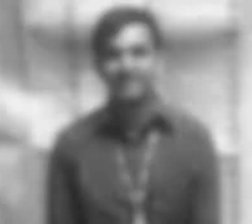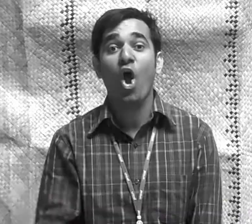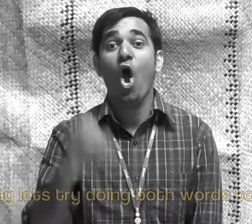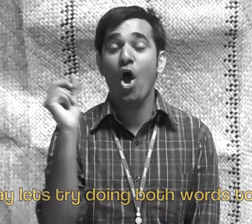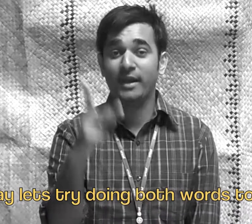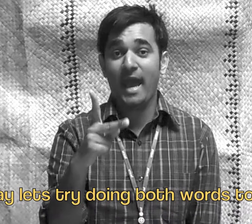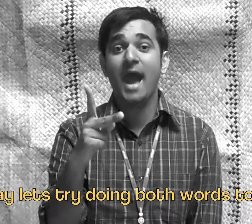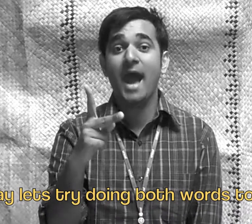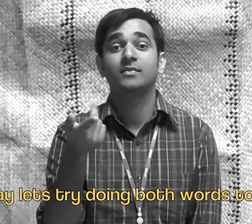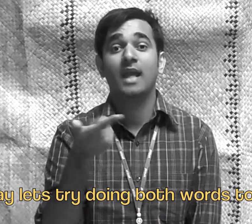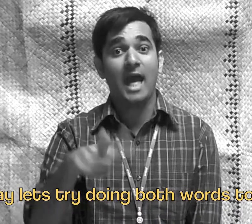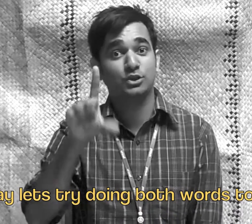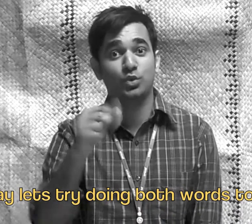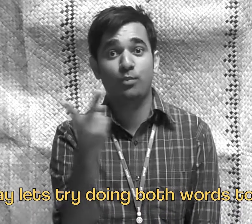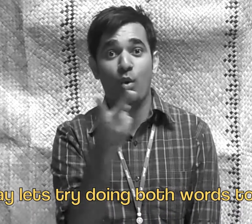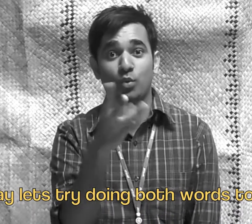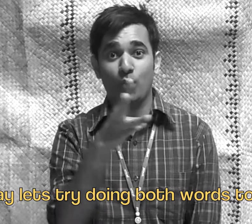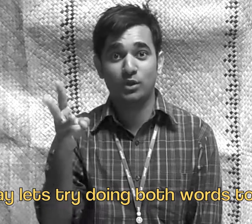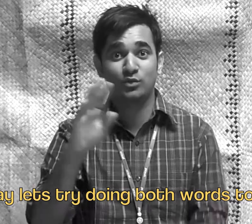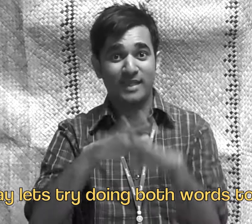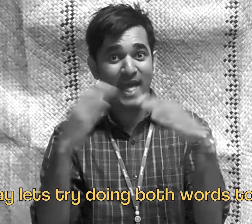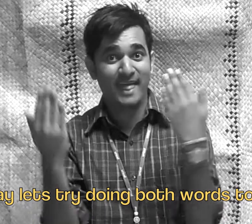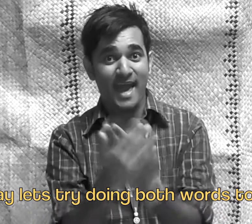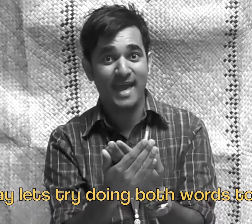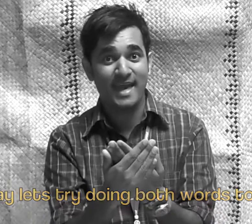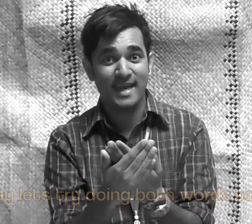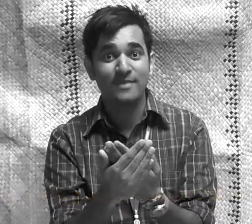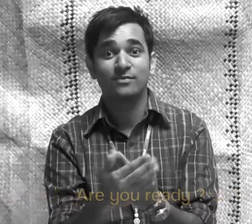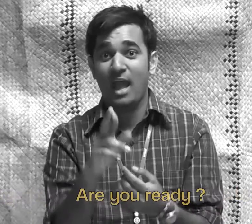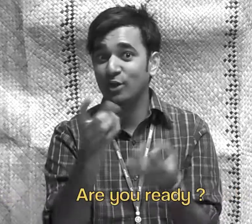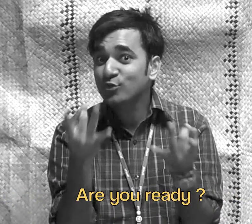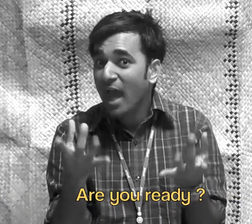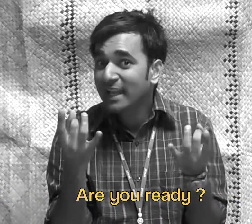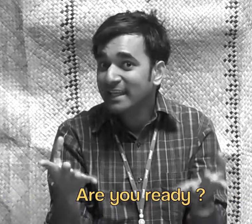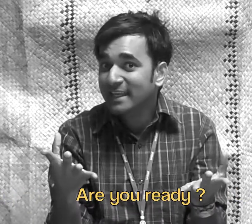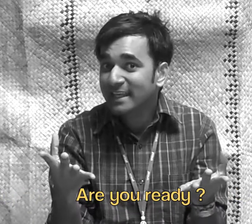Okay, let's try doing both words together! Are you ready?